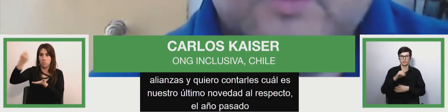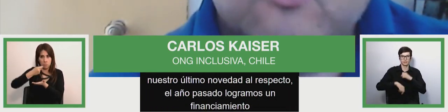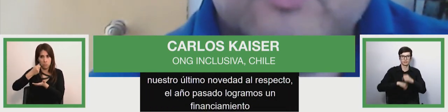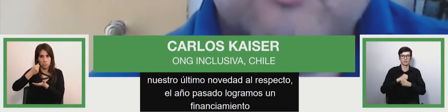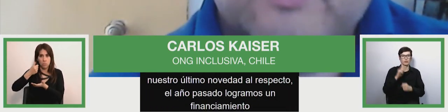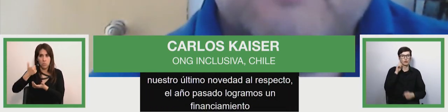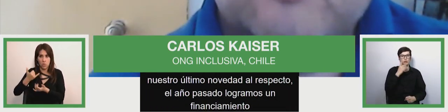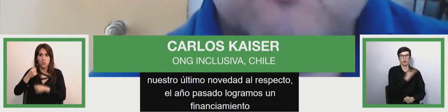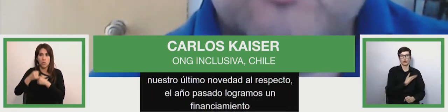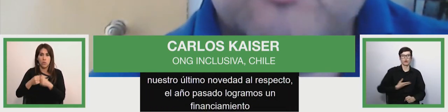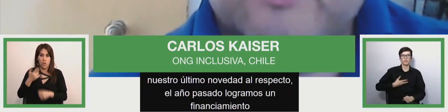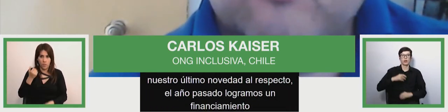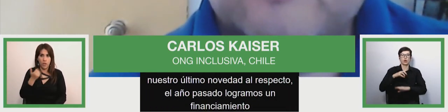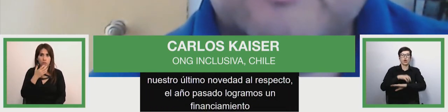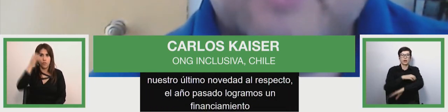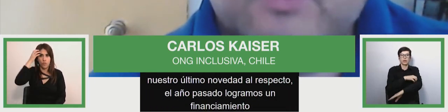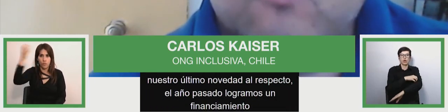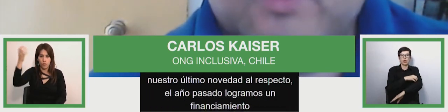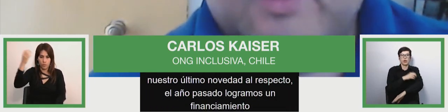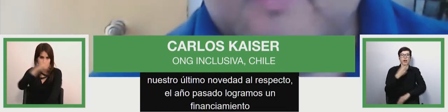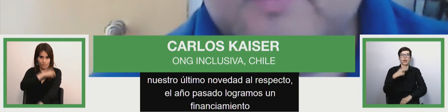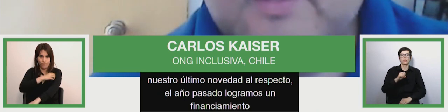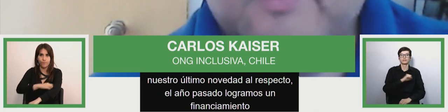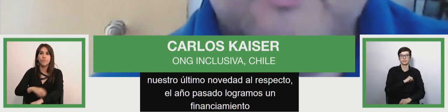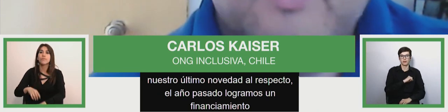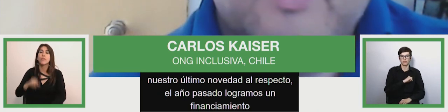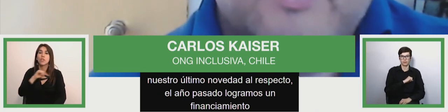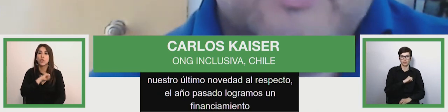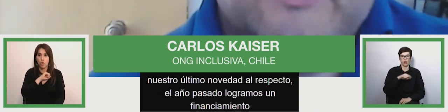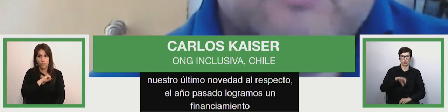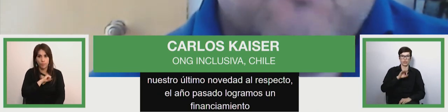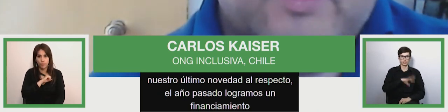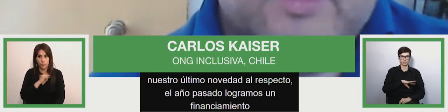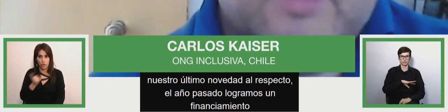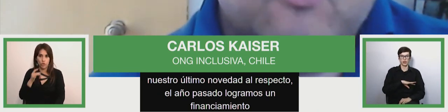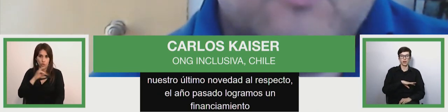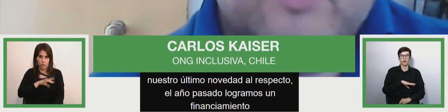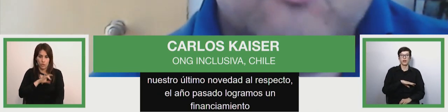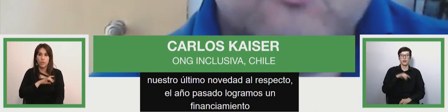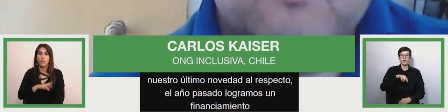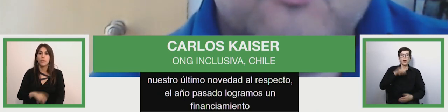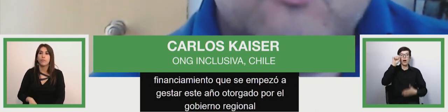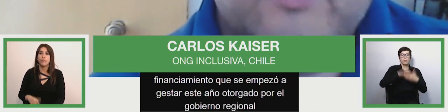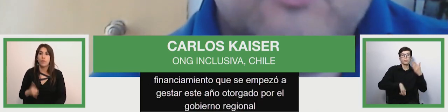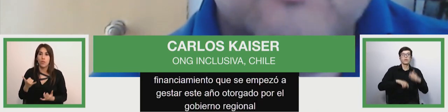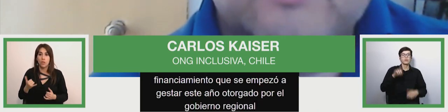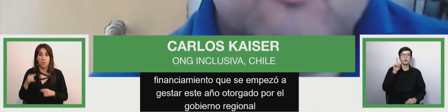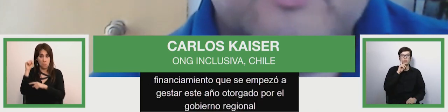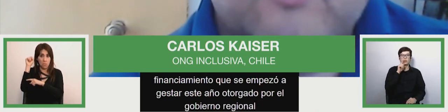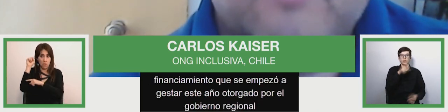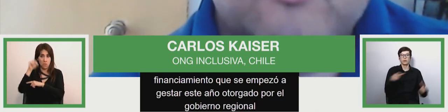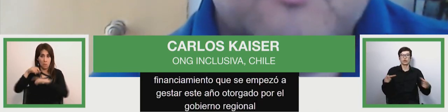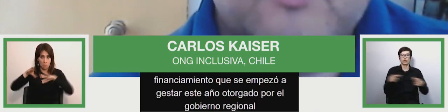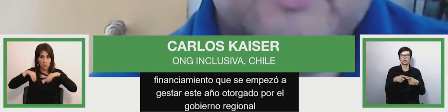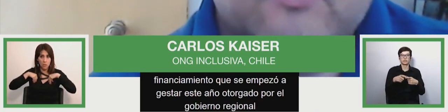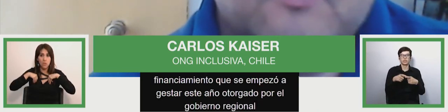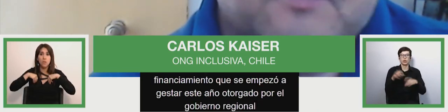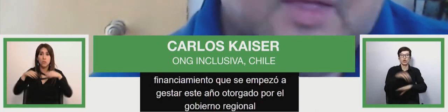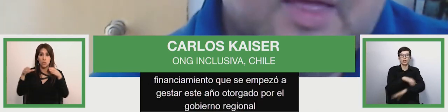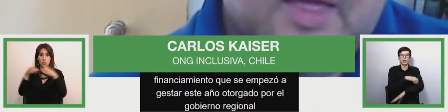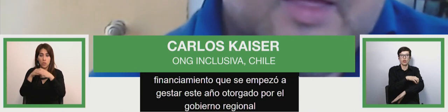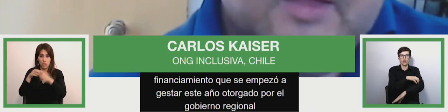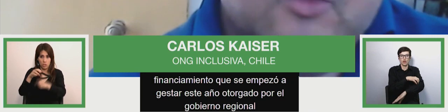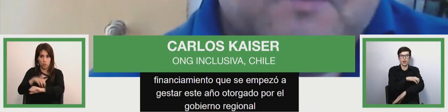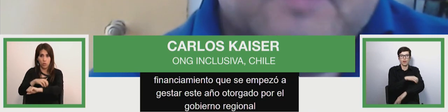uh uh news latest news last year's we've got funding which started to be executed